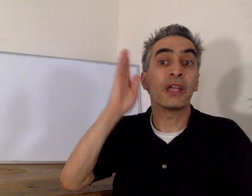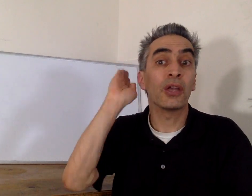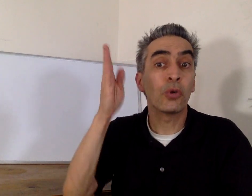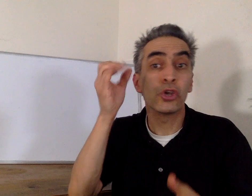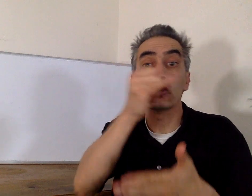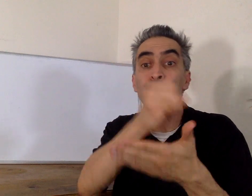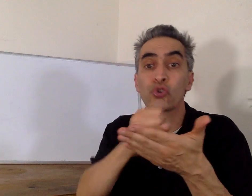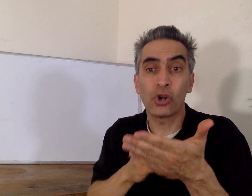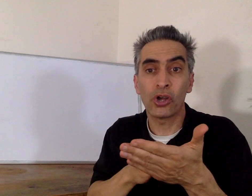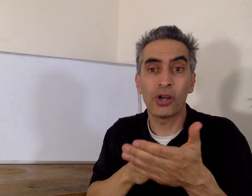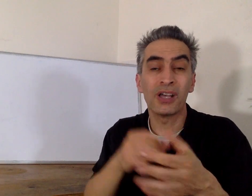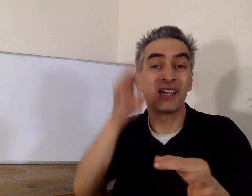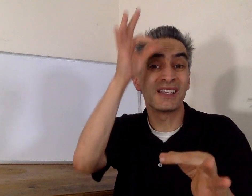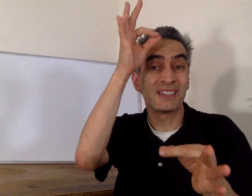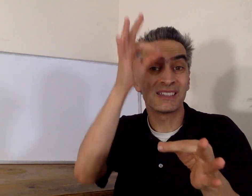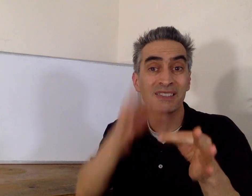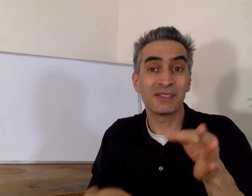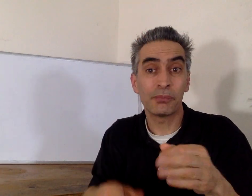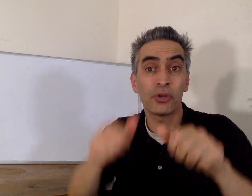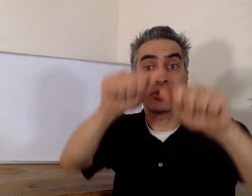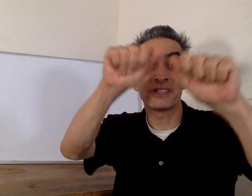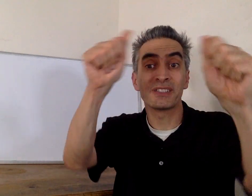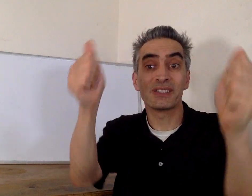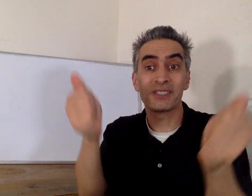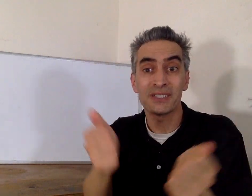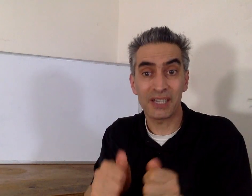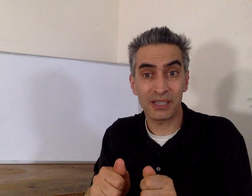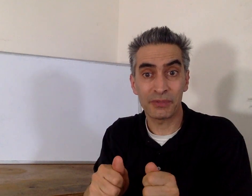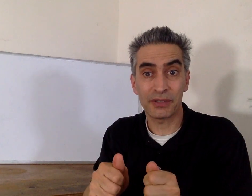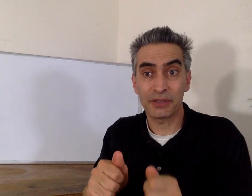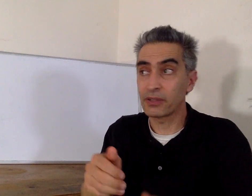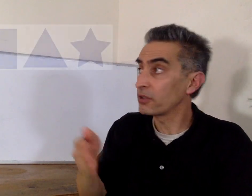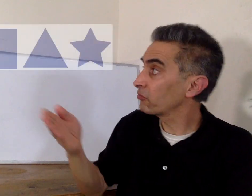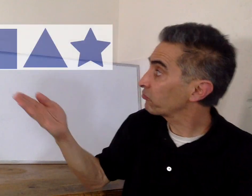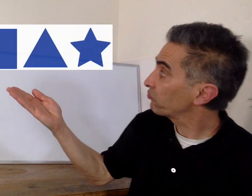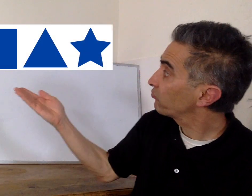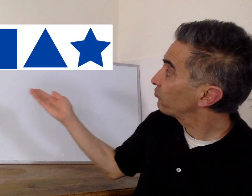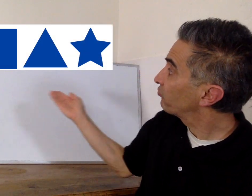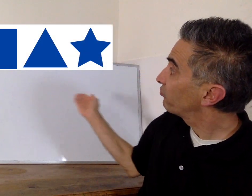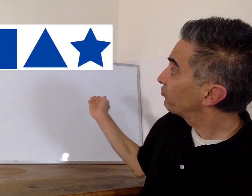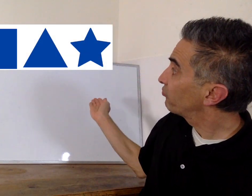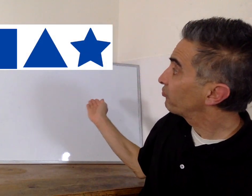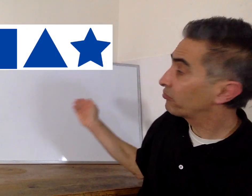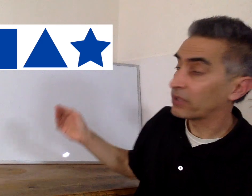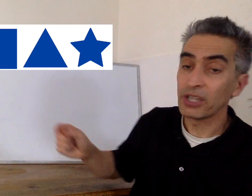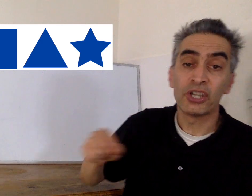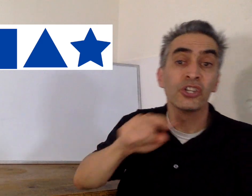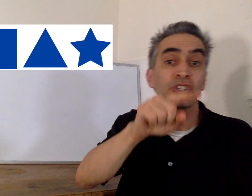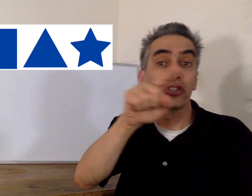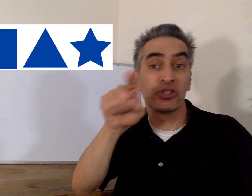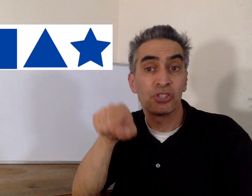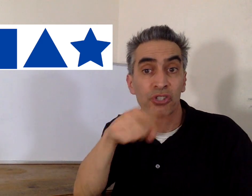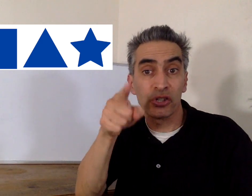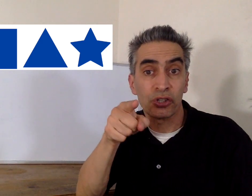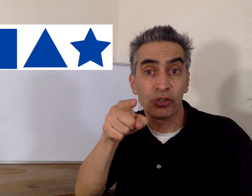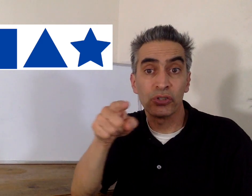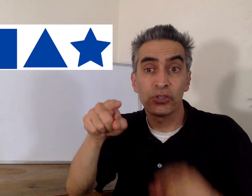We will draw simple shapes, like circles,